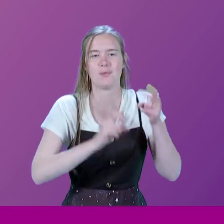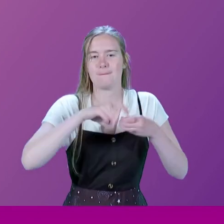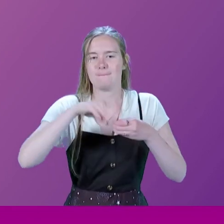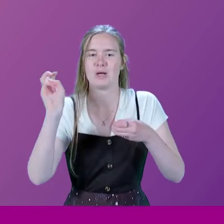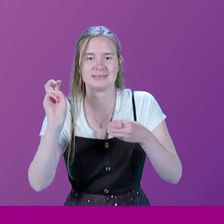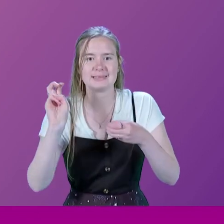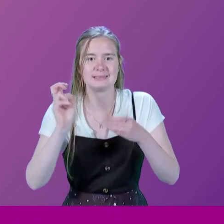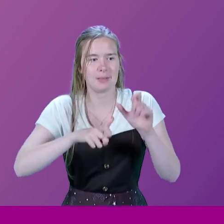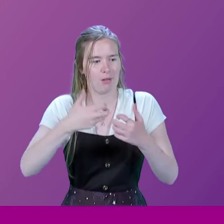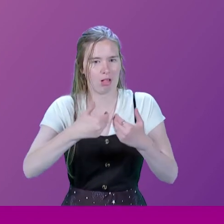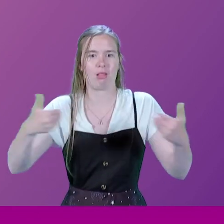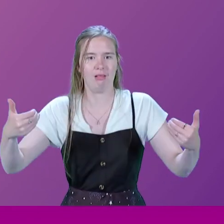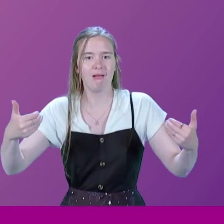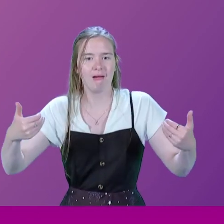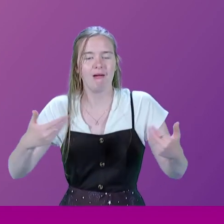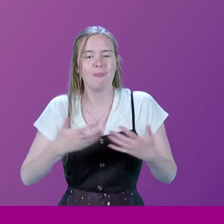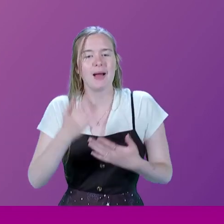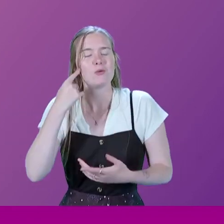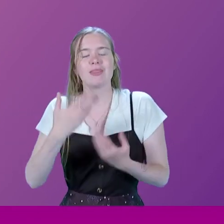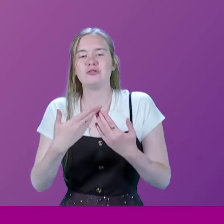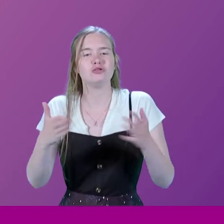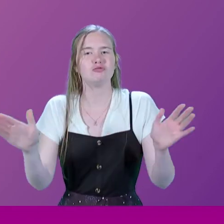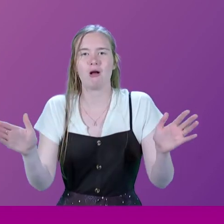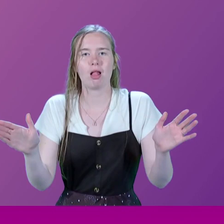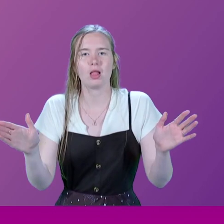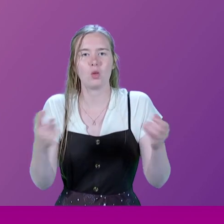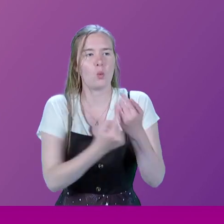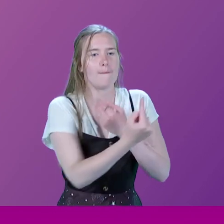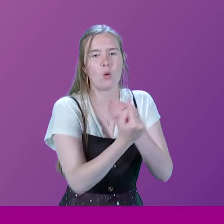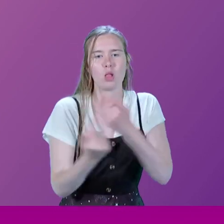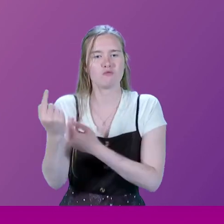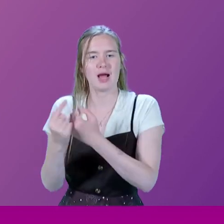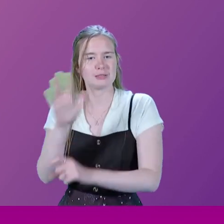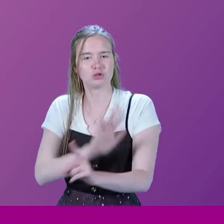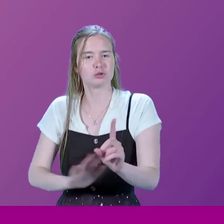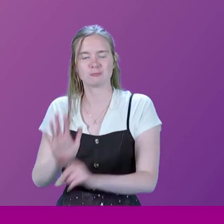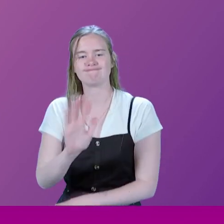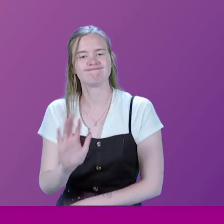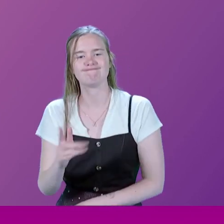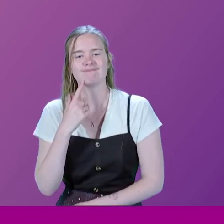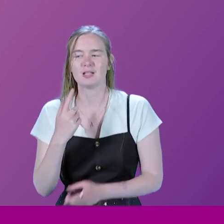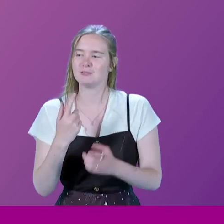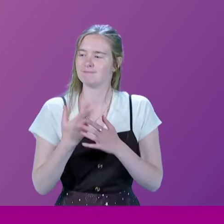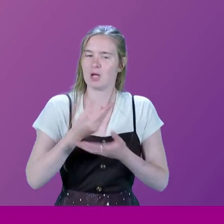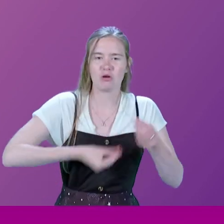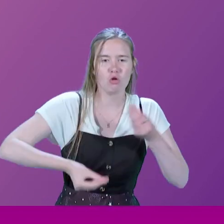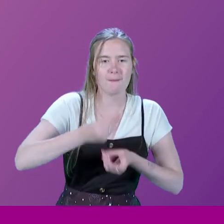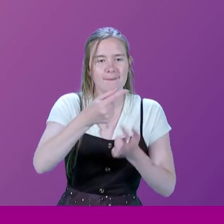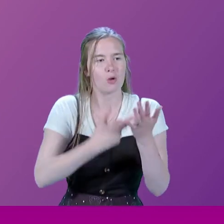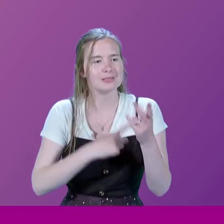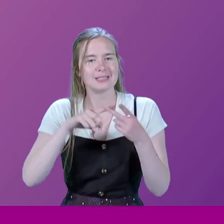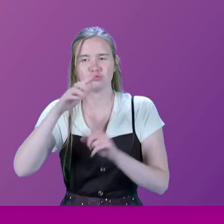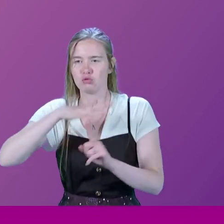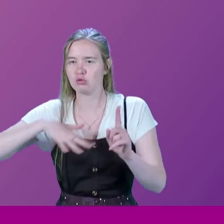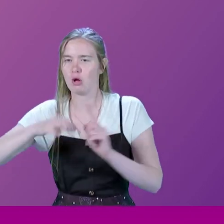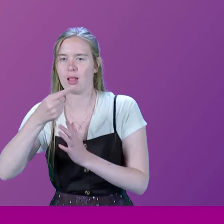divisive. But I don't think, in general, we are polarized. You know, on important matters of economic policy or social policy